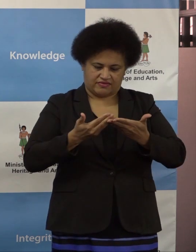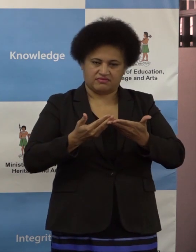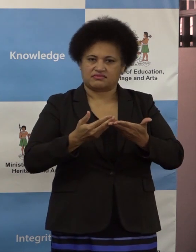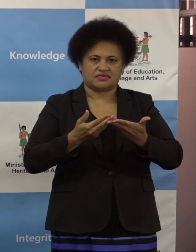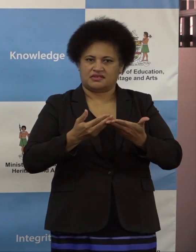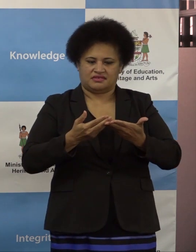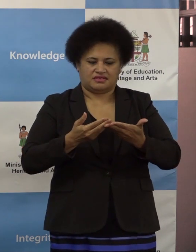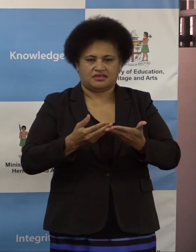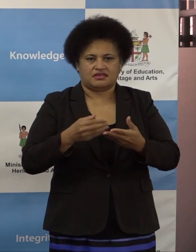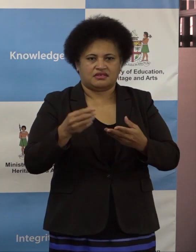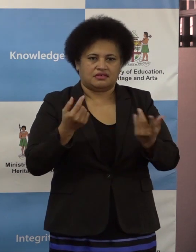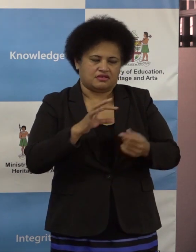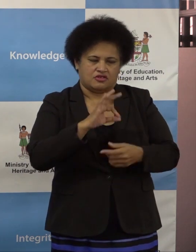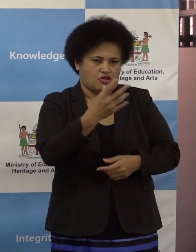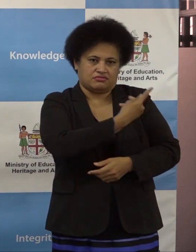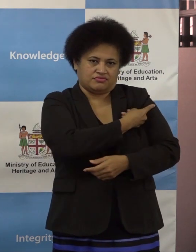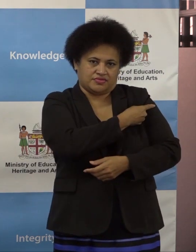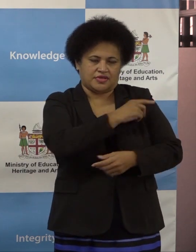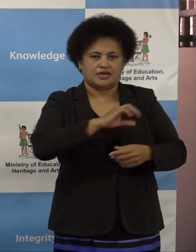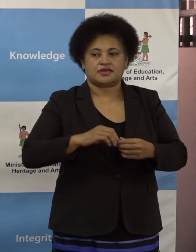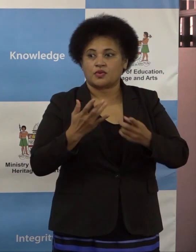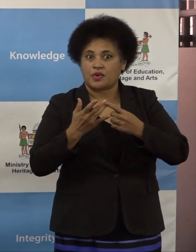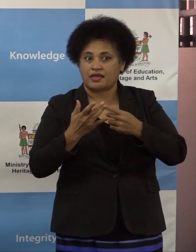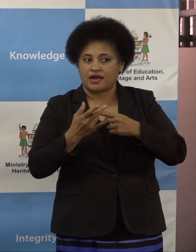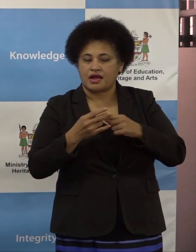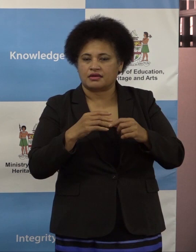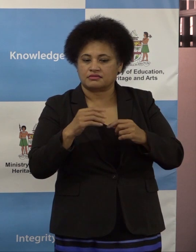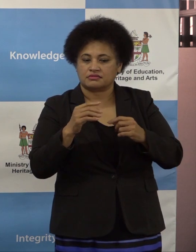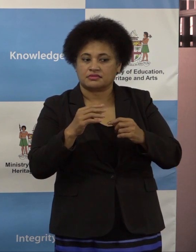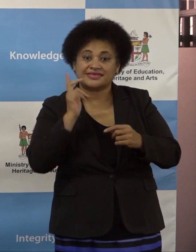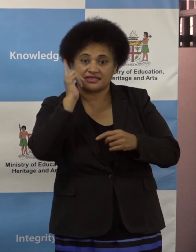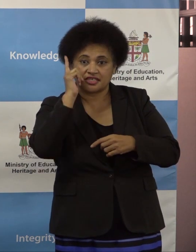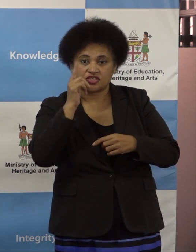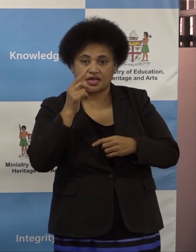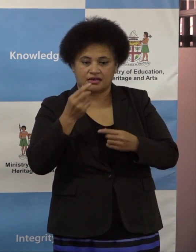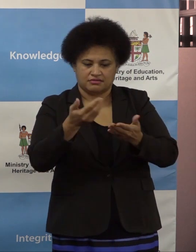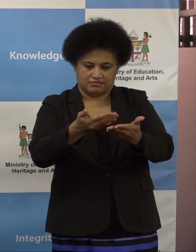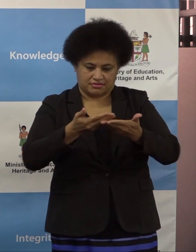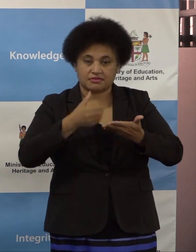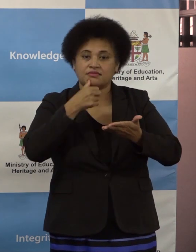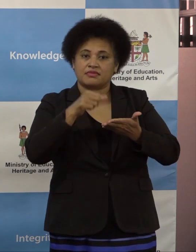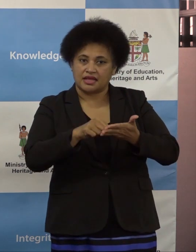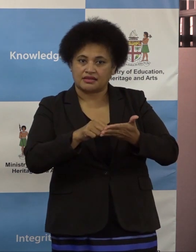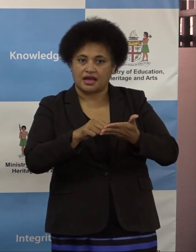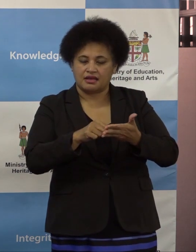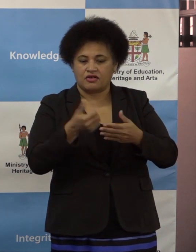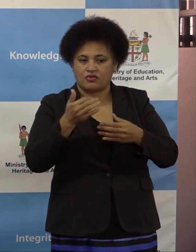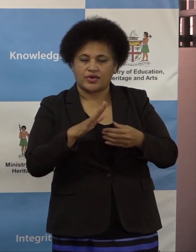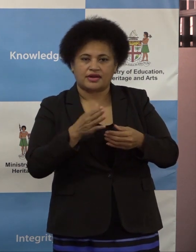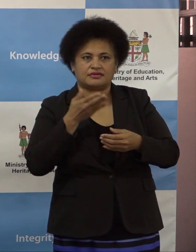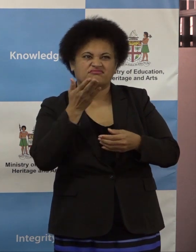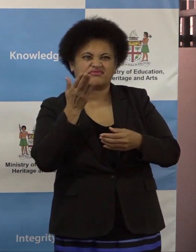requested time to get an exemption certificate from the Ministry of Health and Medical Services. In